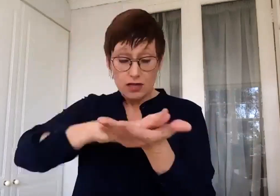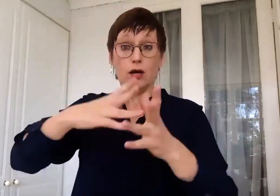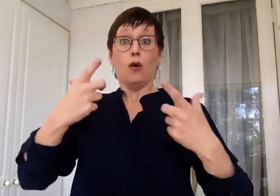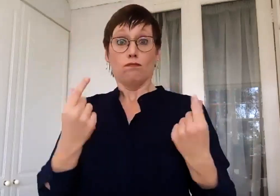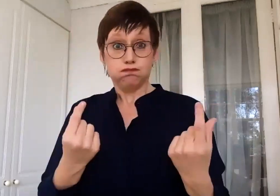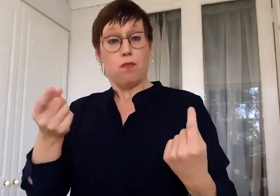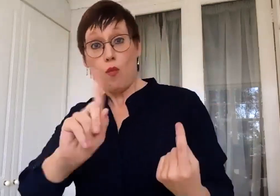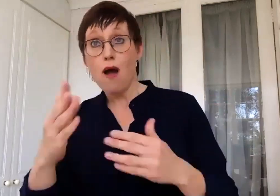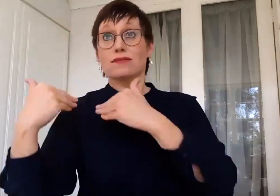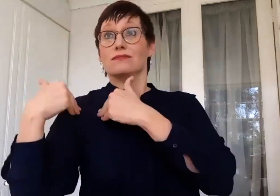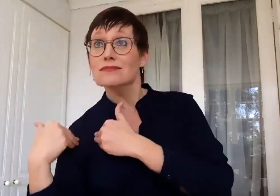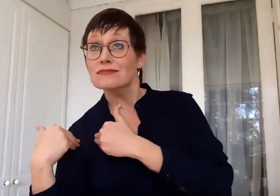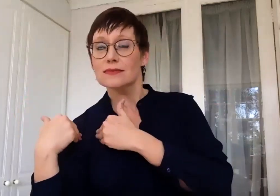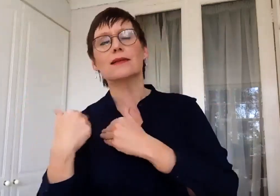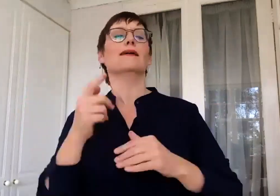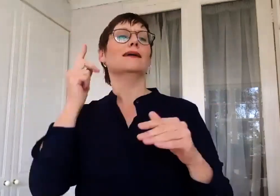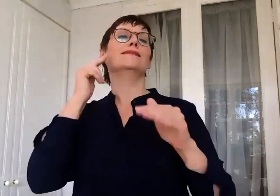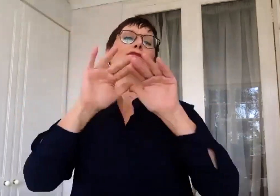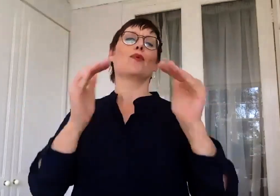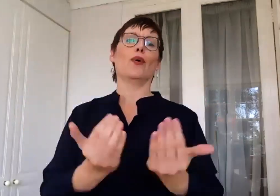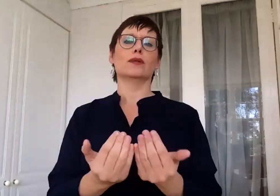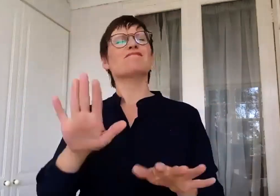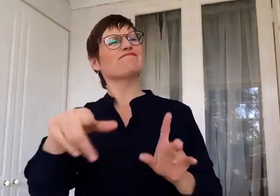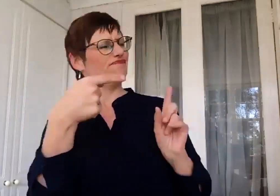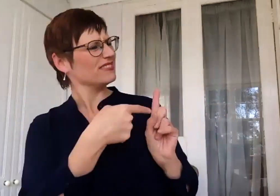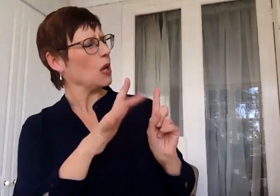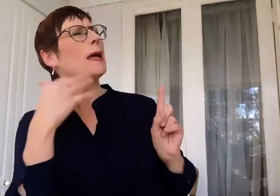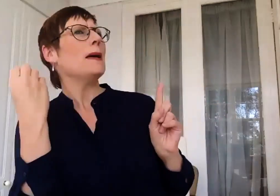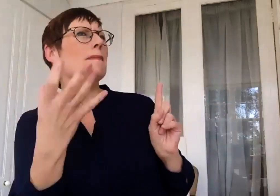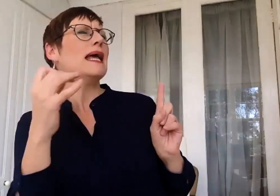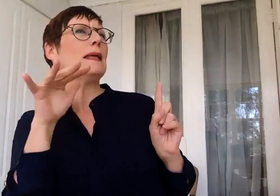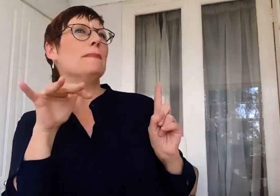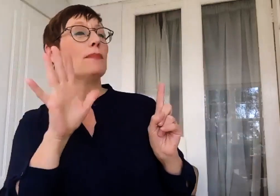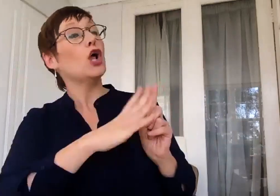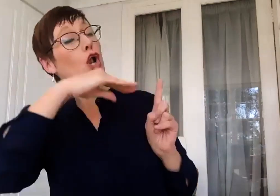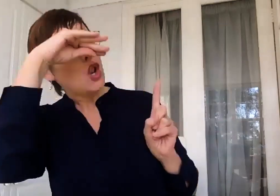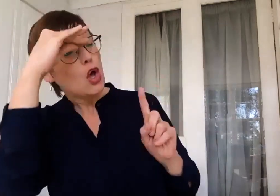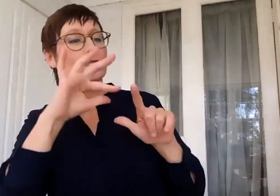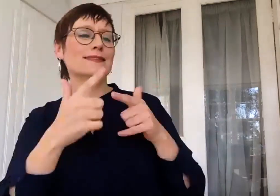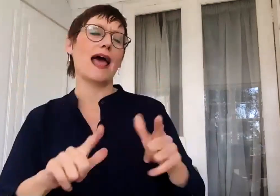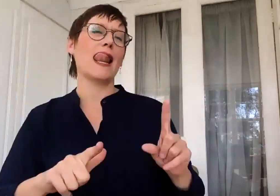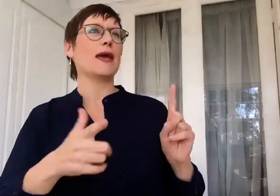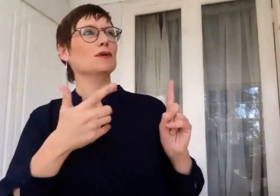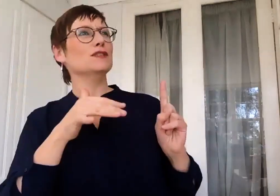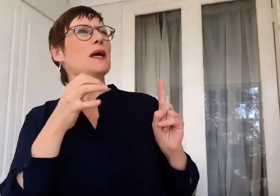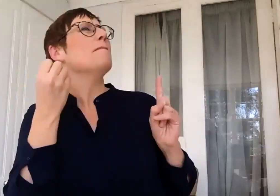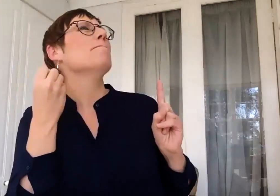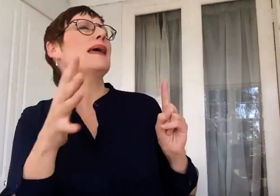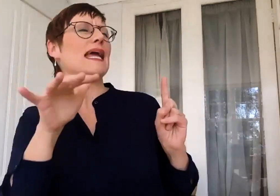who end up learning sign or take the kind of pedagogical interest that you have in deaf